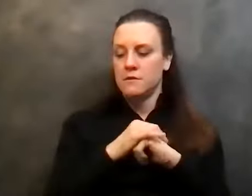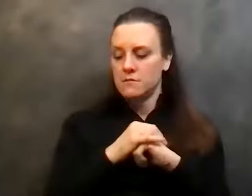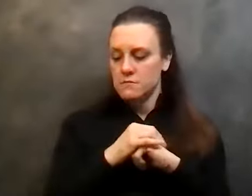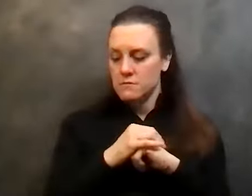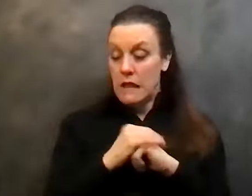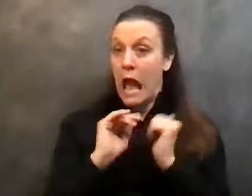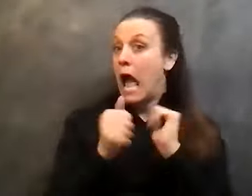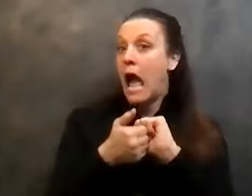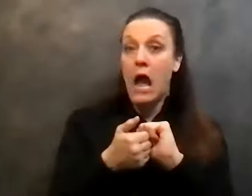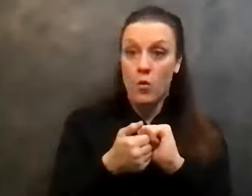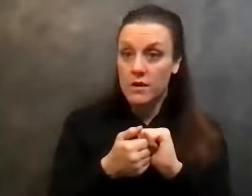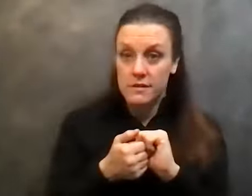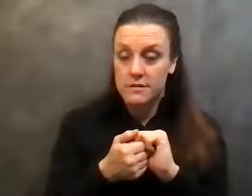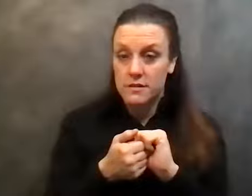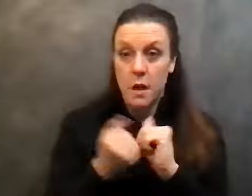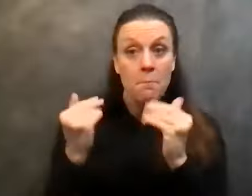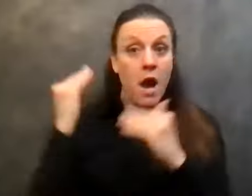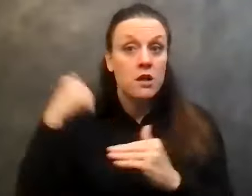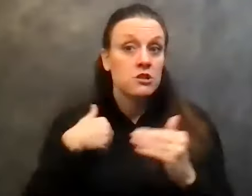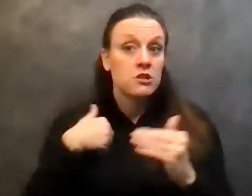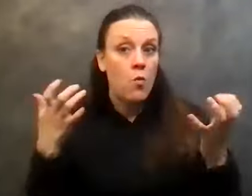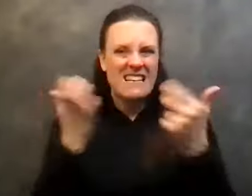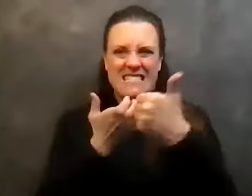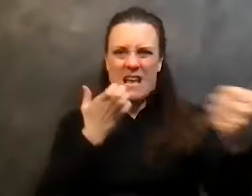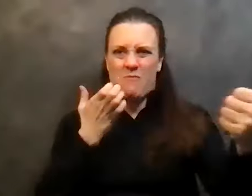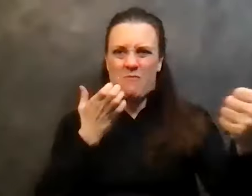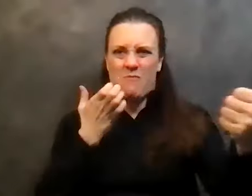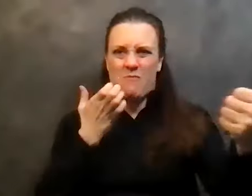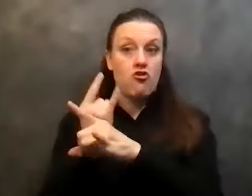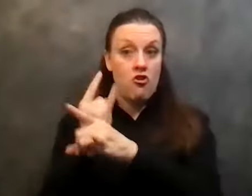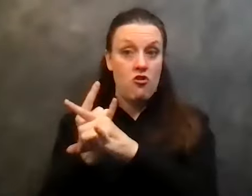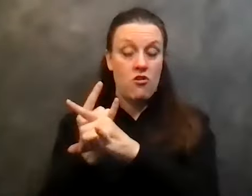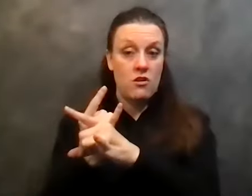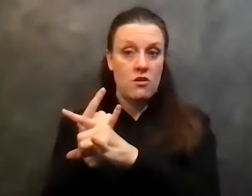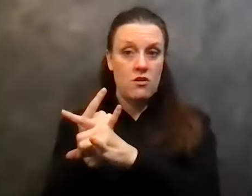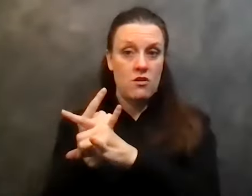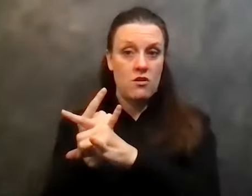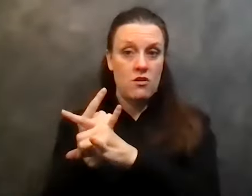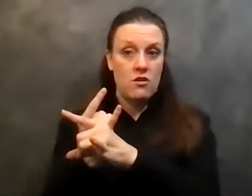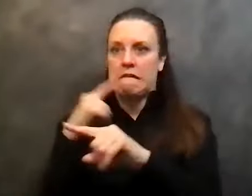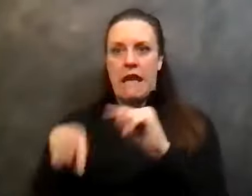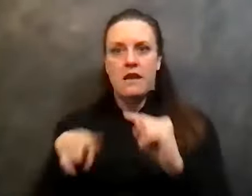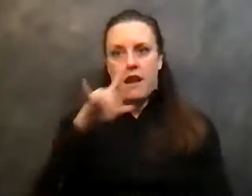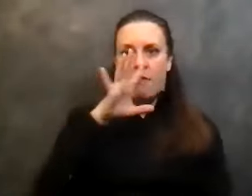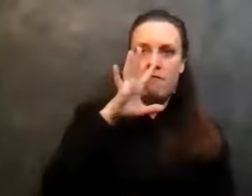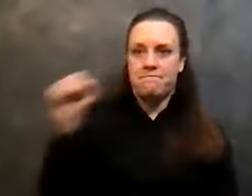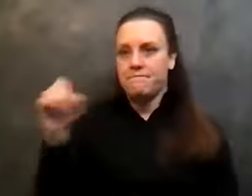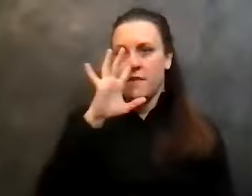how much I want to separate from alcohol, I can't, no matter how many times I